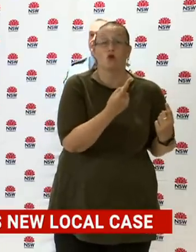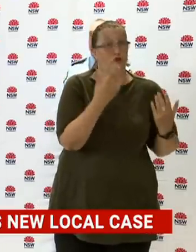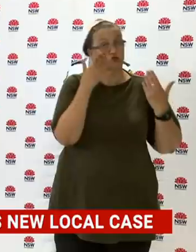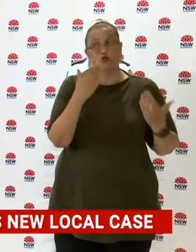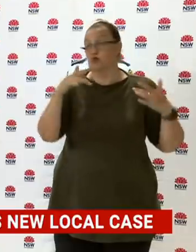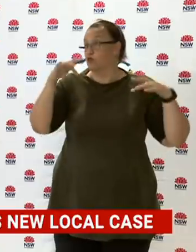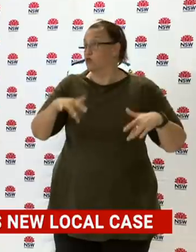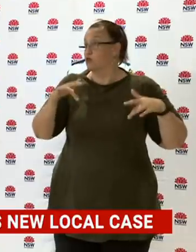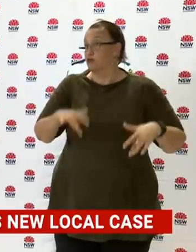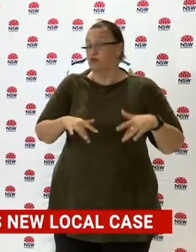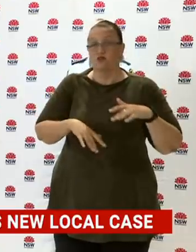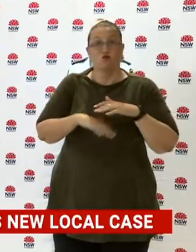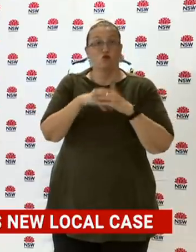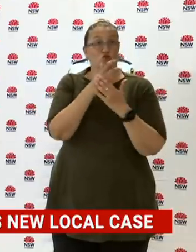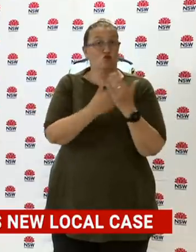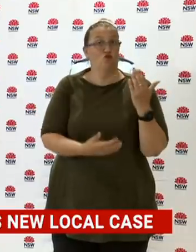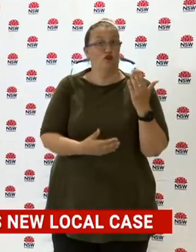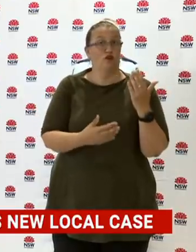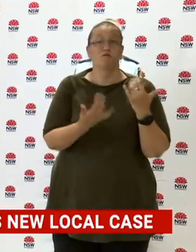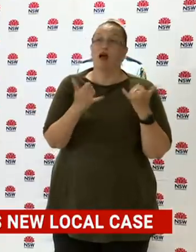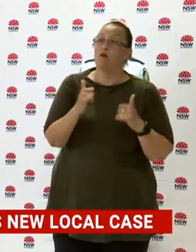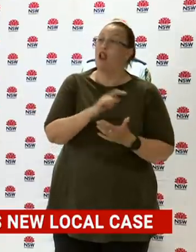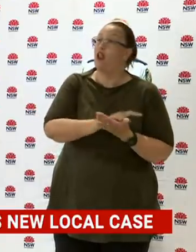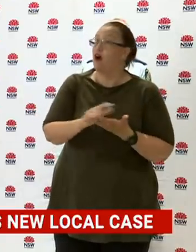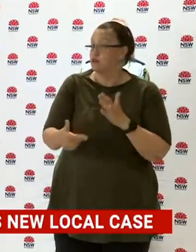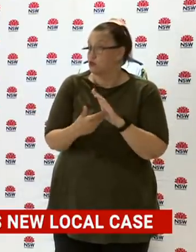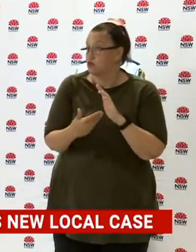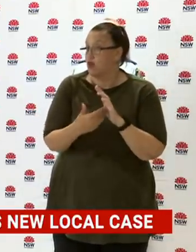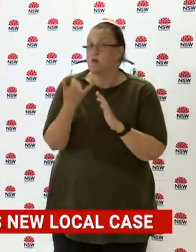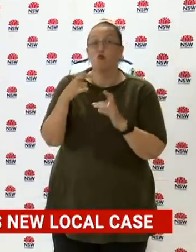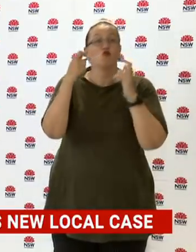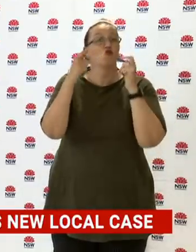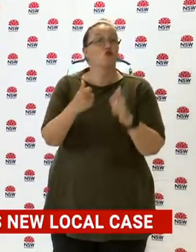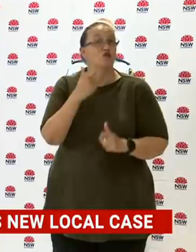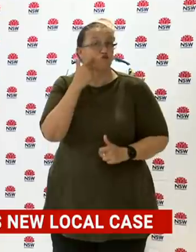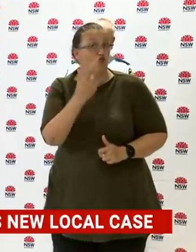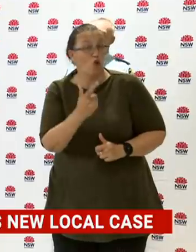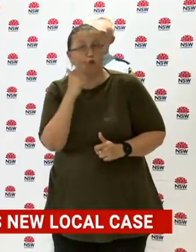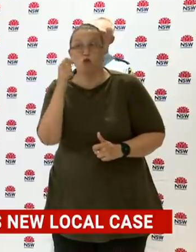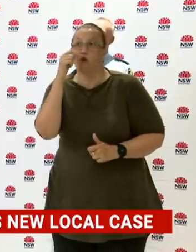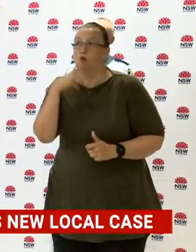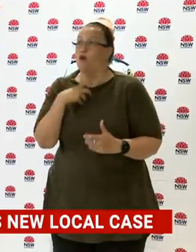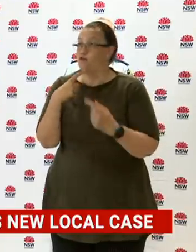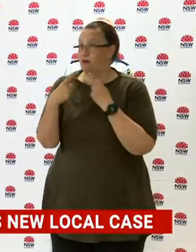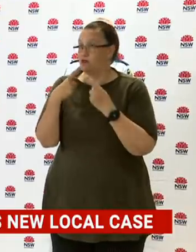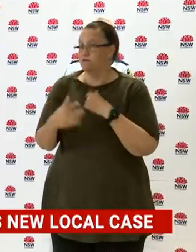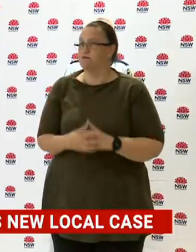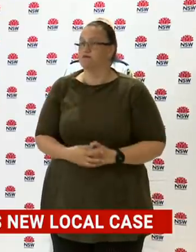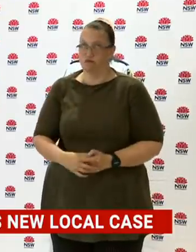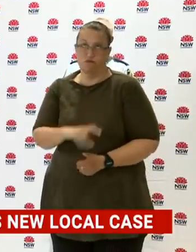and earlier tomorrow. I do just want to indicate, too, that the guard was vaccinated